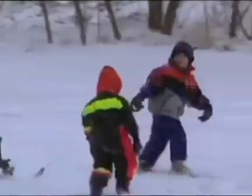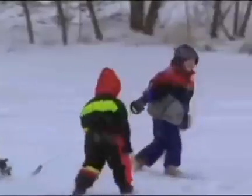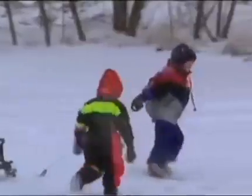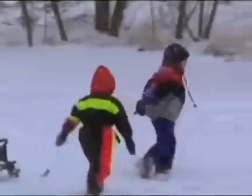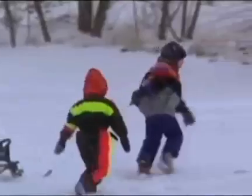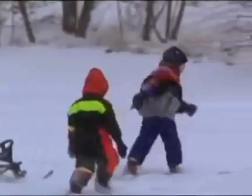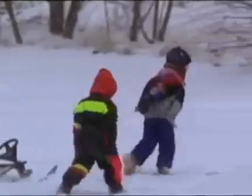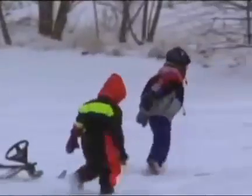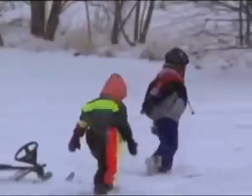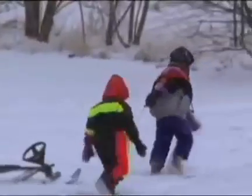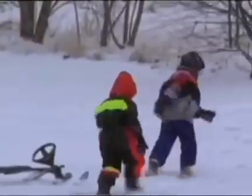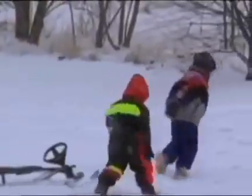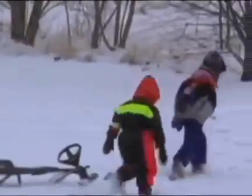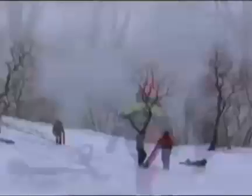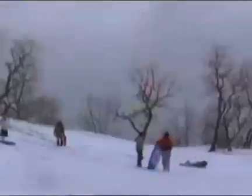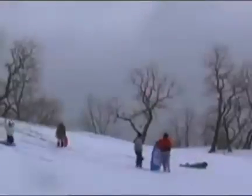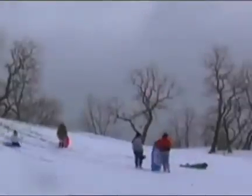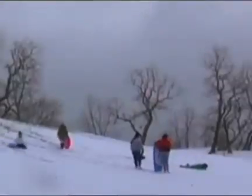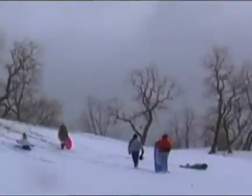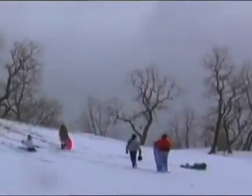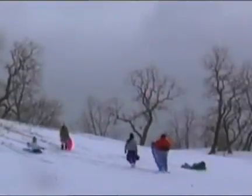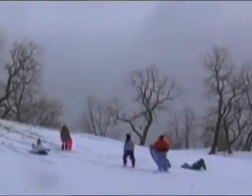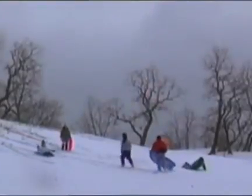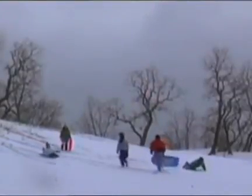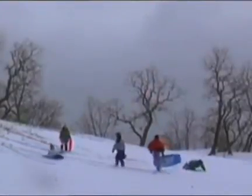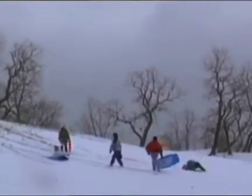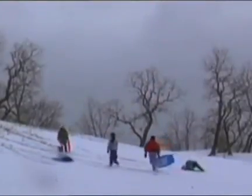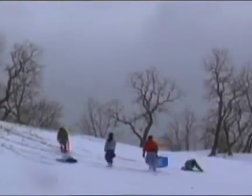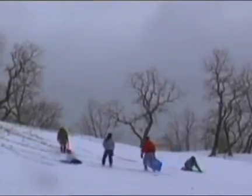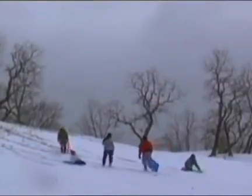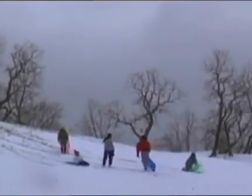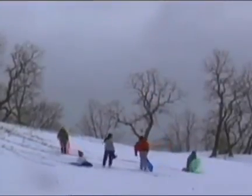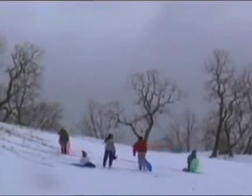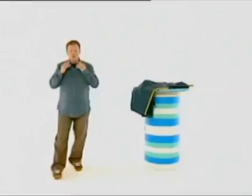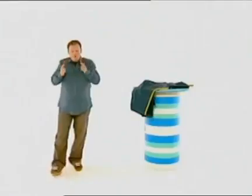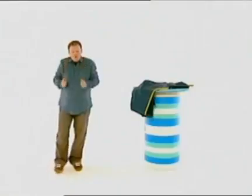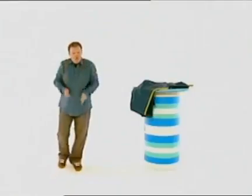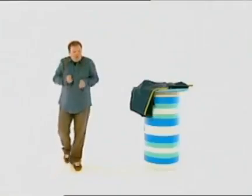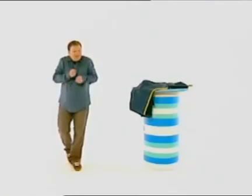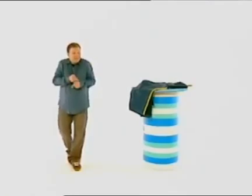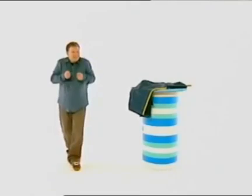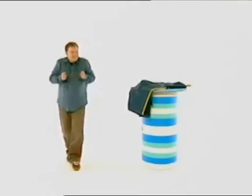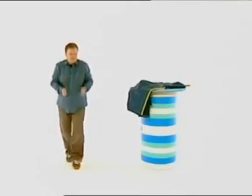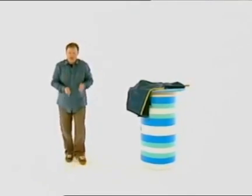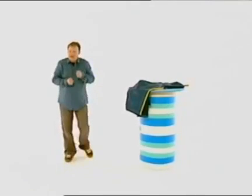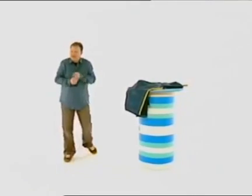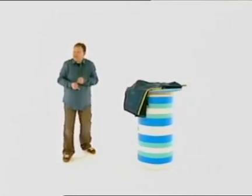The weather is always changing. The weather's always changing, changing,